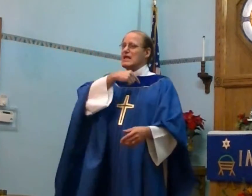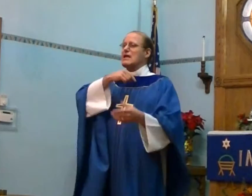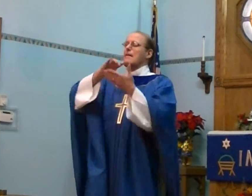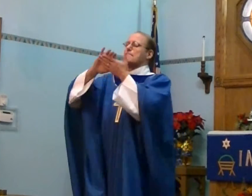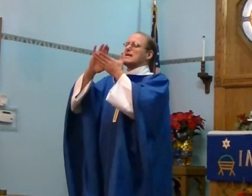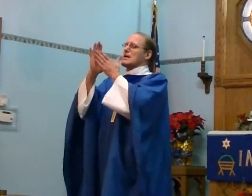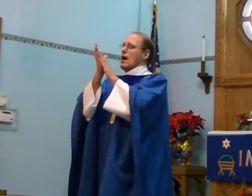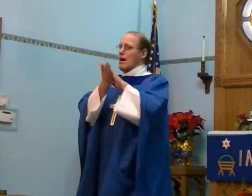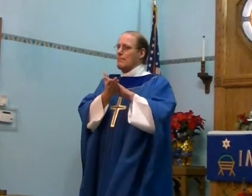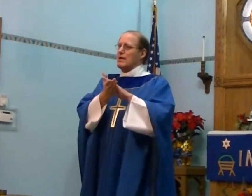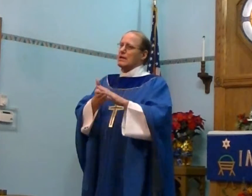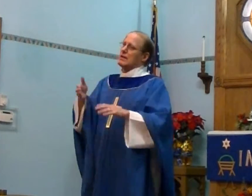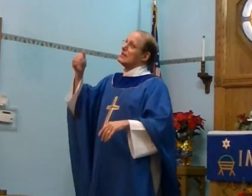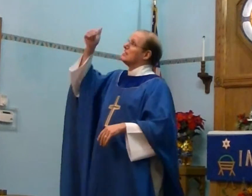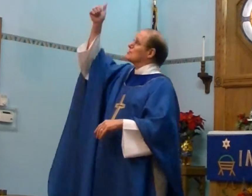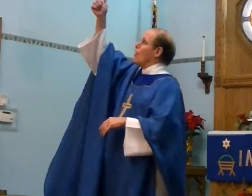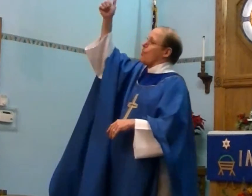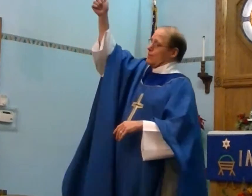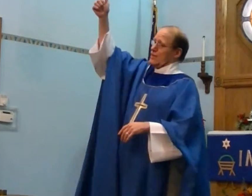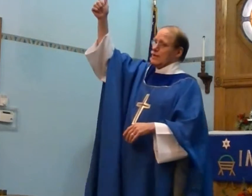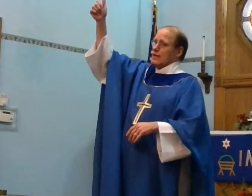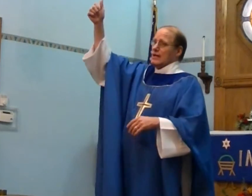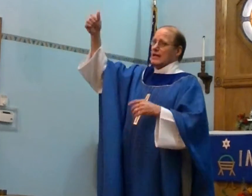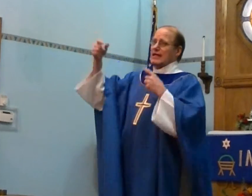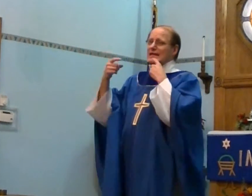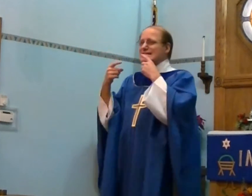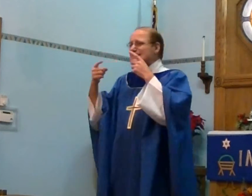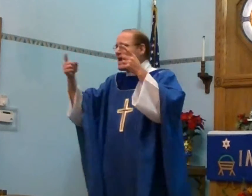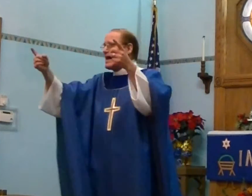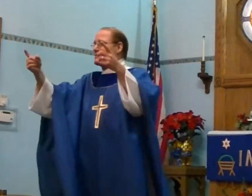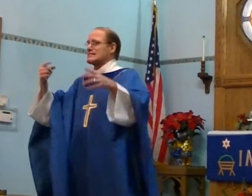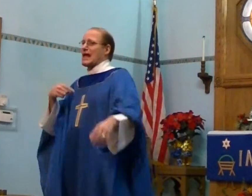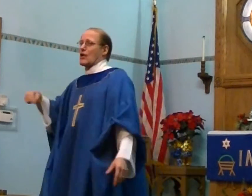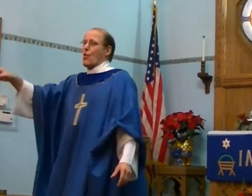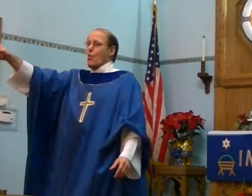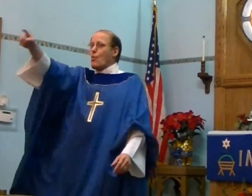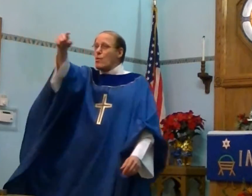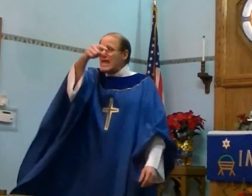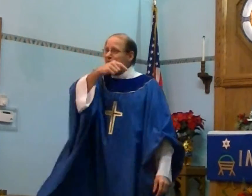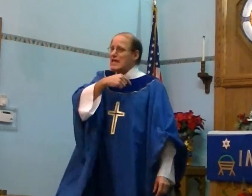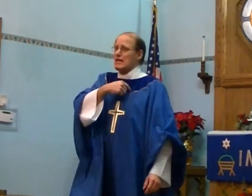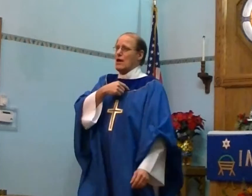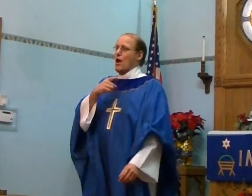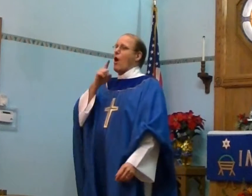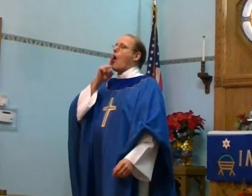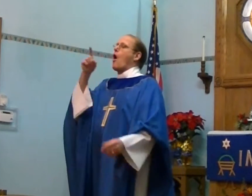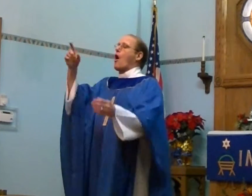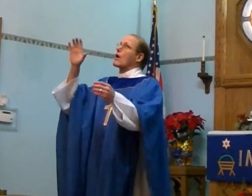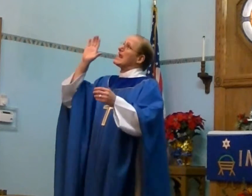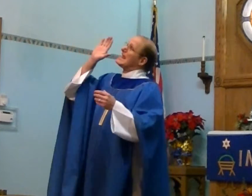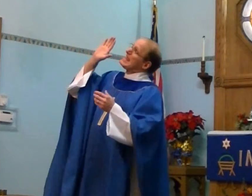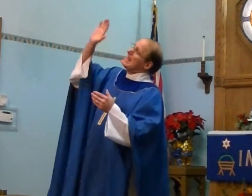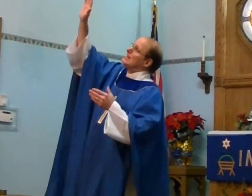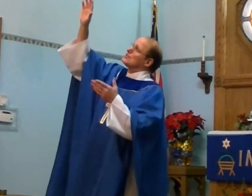become his own. He says that we are his